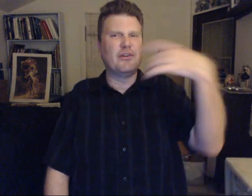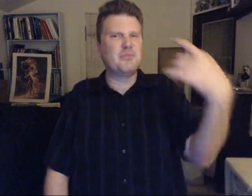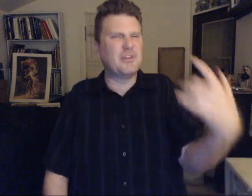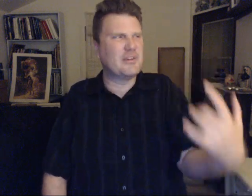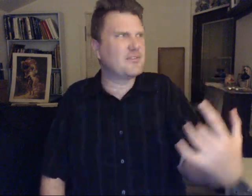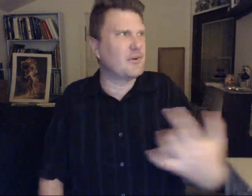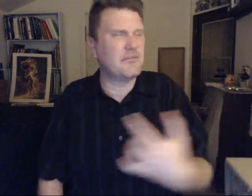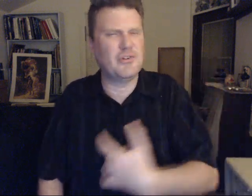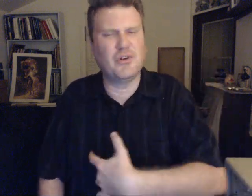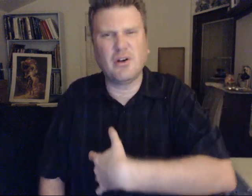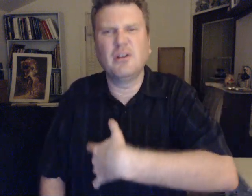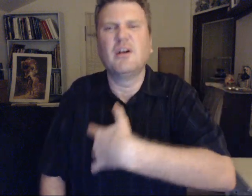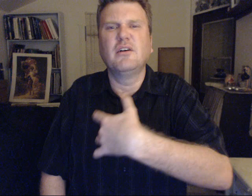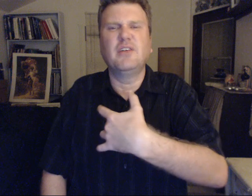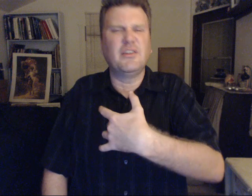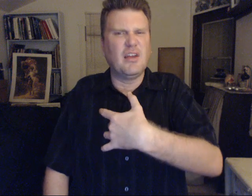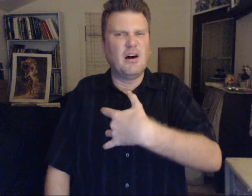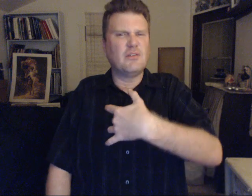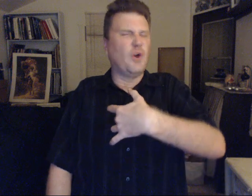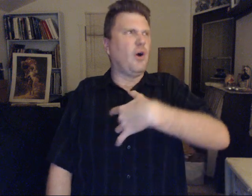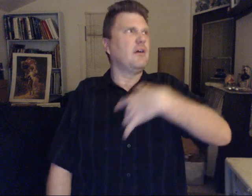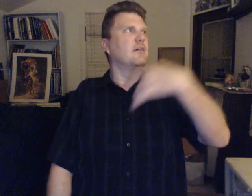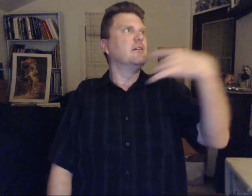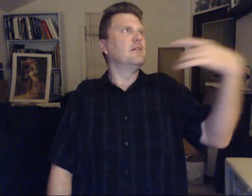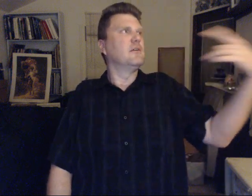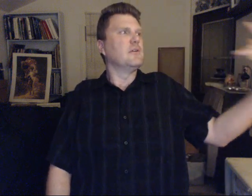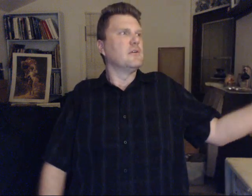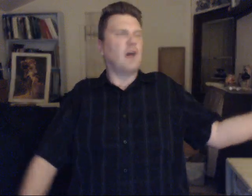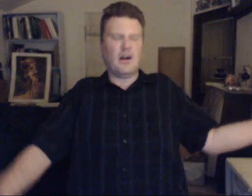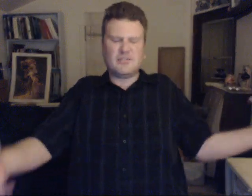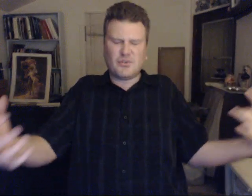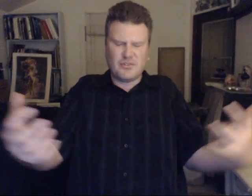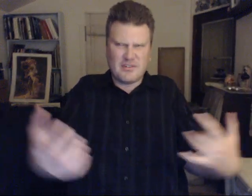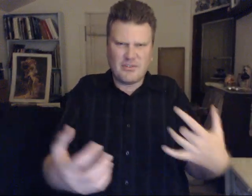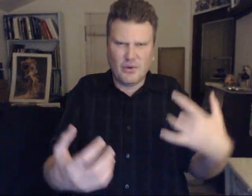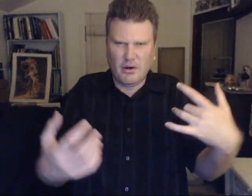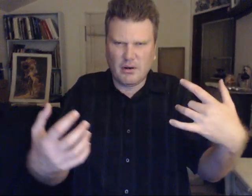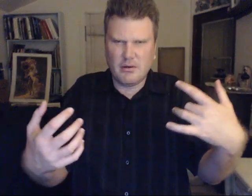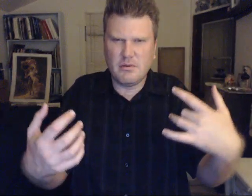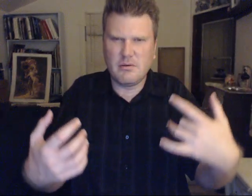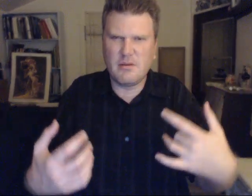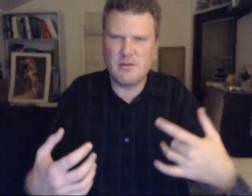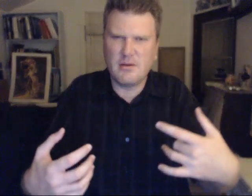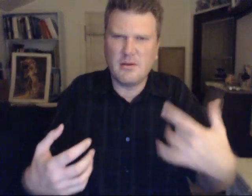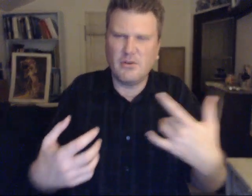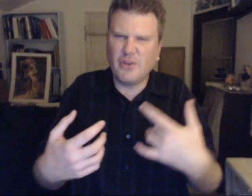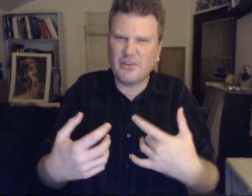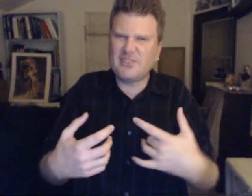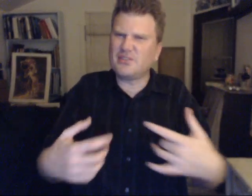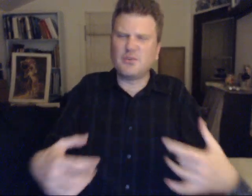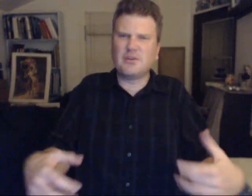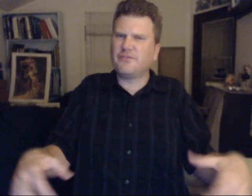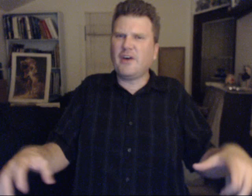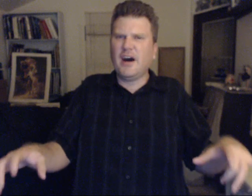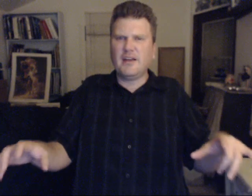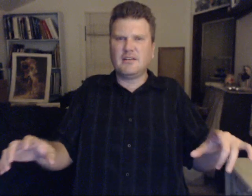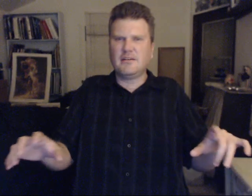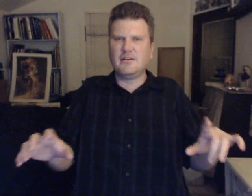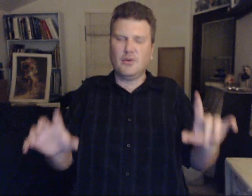Other beings are. Your. Your. Yael. Your. Arcturians. Your. Lyrians. doing fine. Your